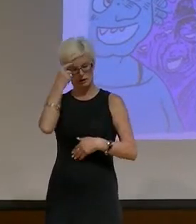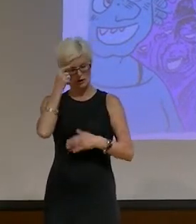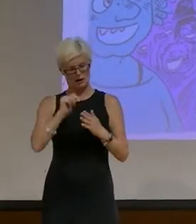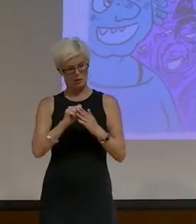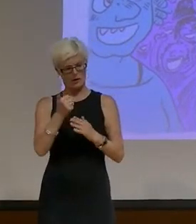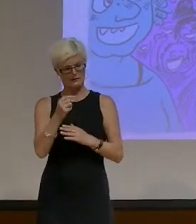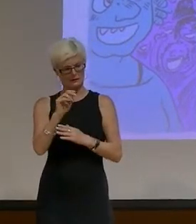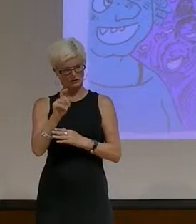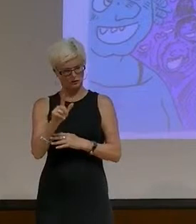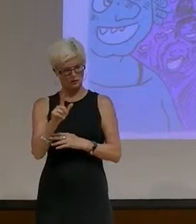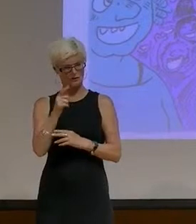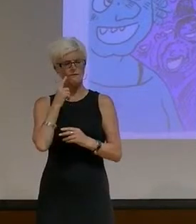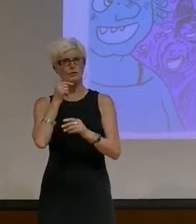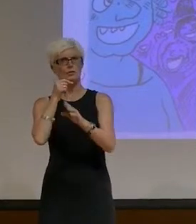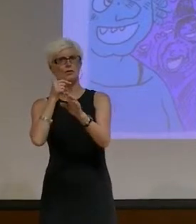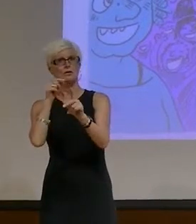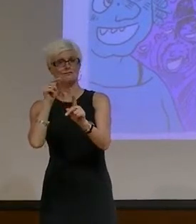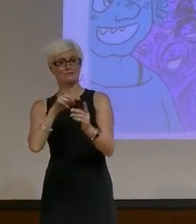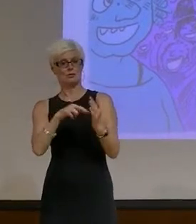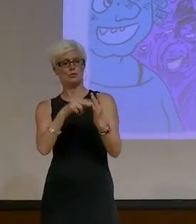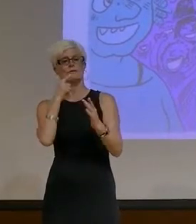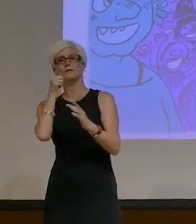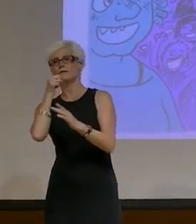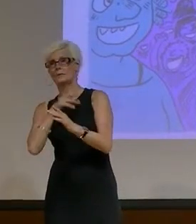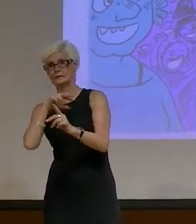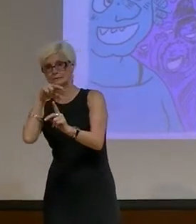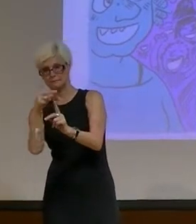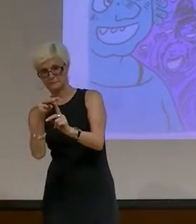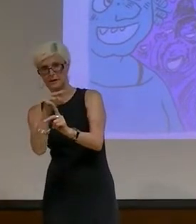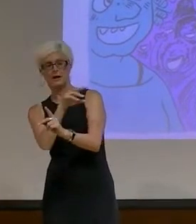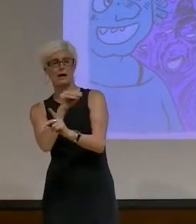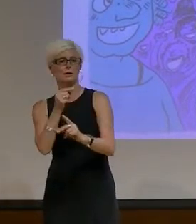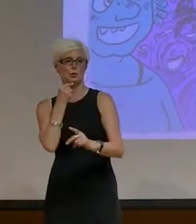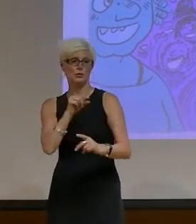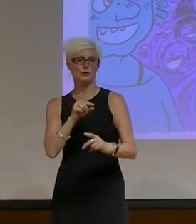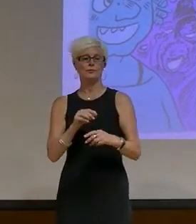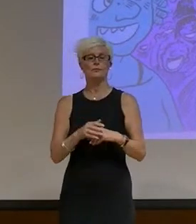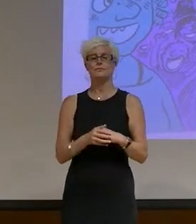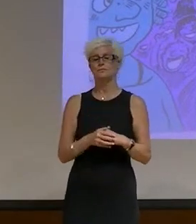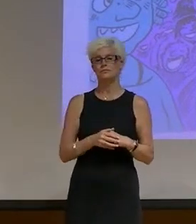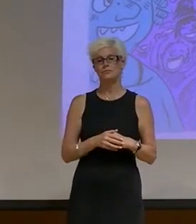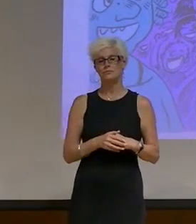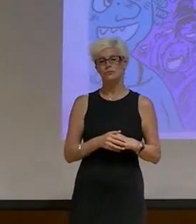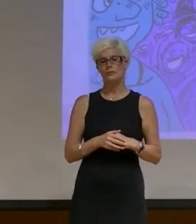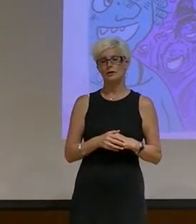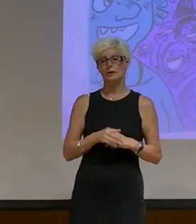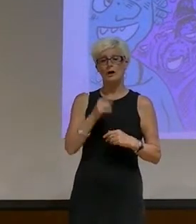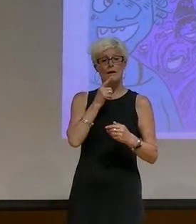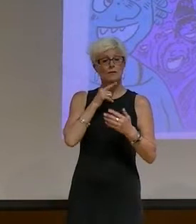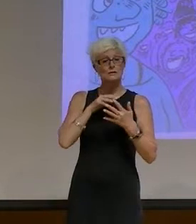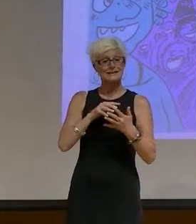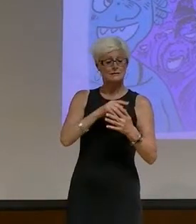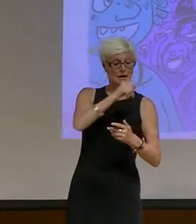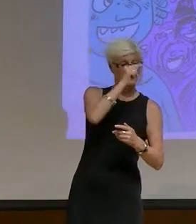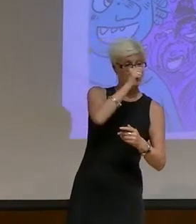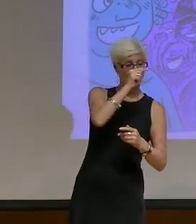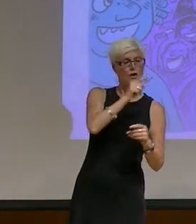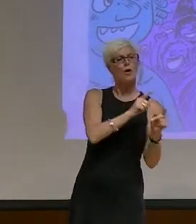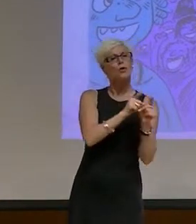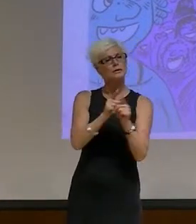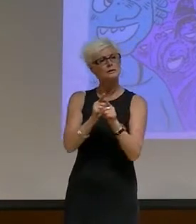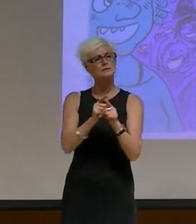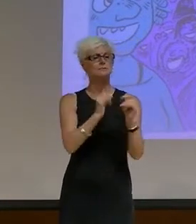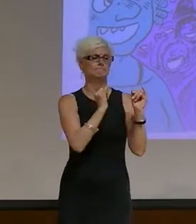play in feminists and minorities. Two, to contribute to asexuality studies though theoretically and through conducting a series of